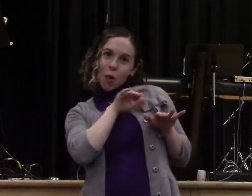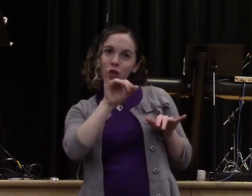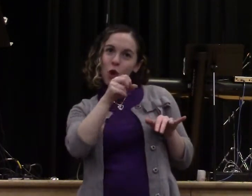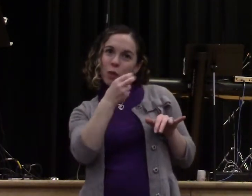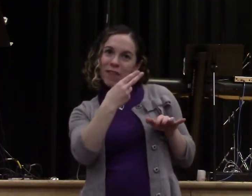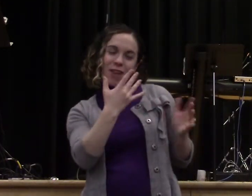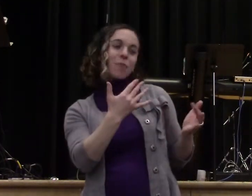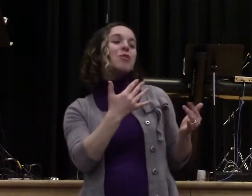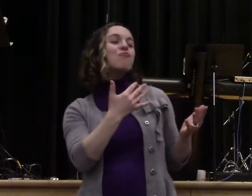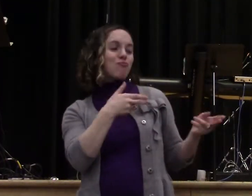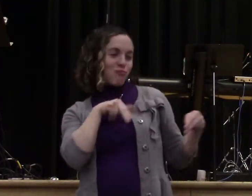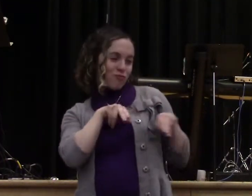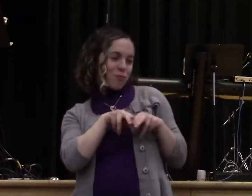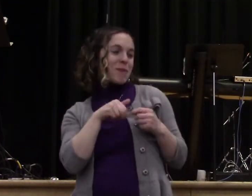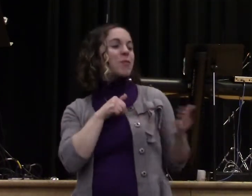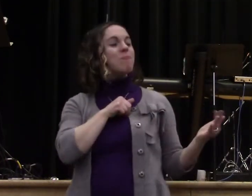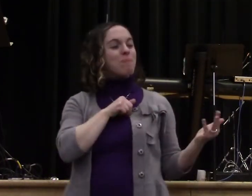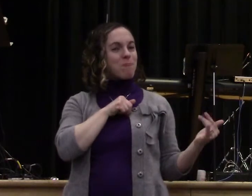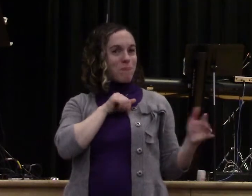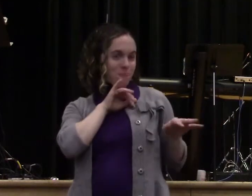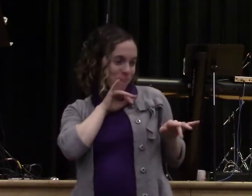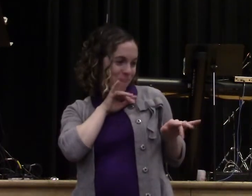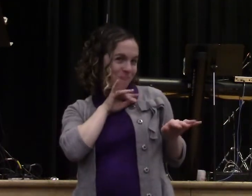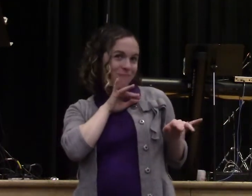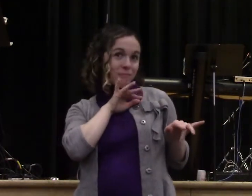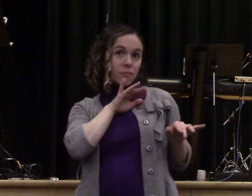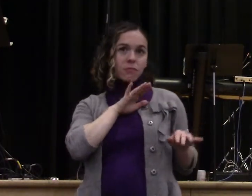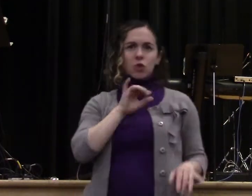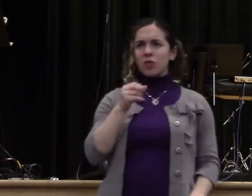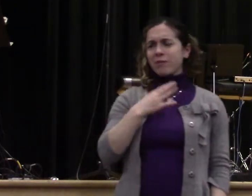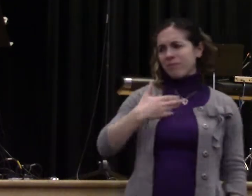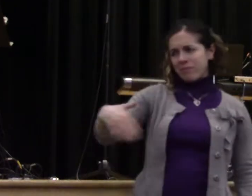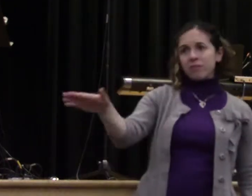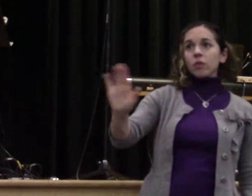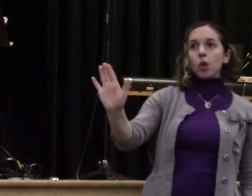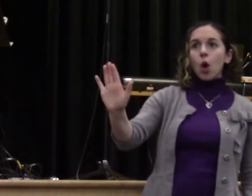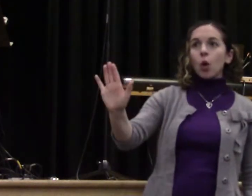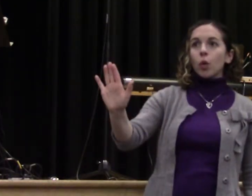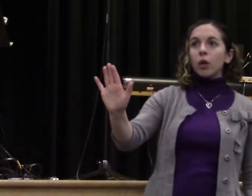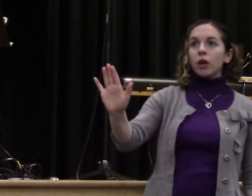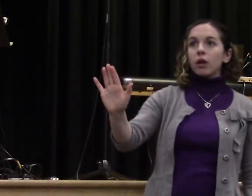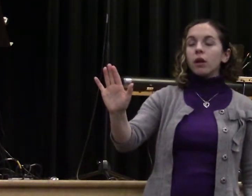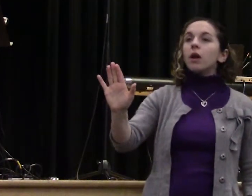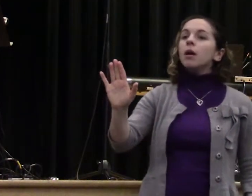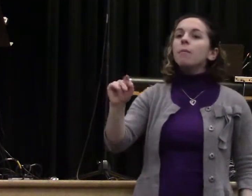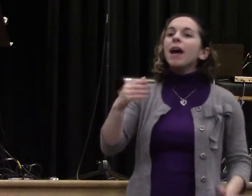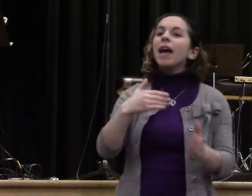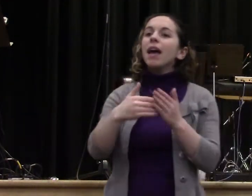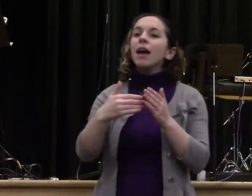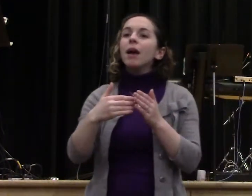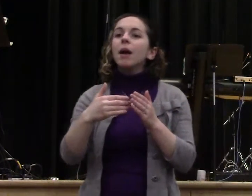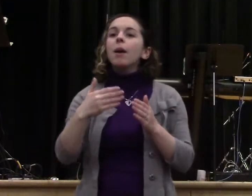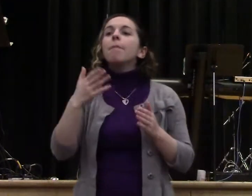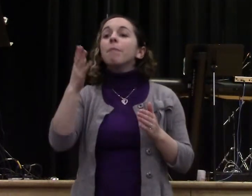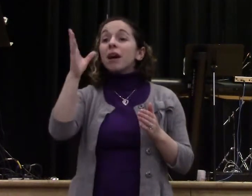Hallelujah. Now David, forget it, we could spend hours talking about the mess in his life, the mess and mow his life. Hallelujah. People often